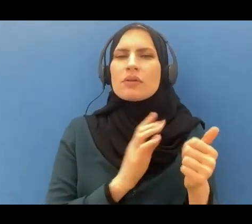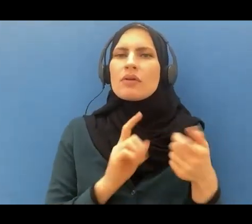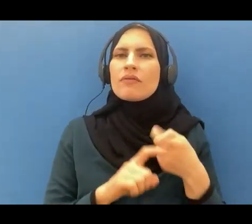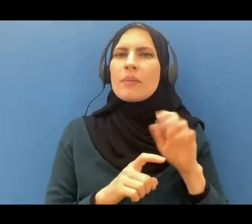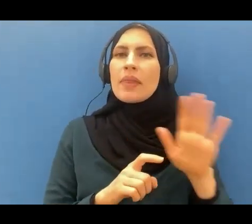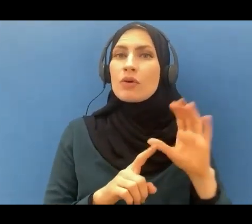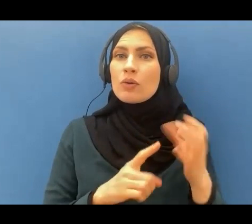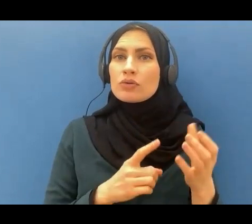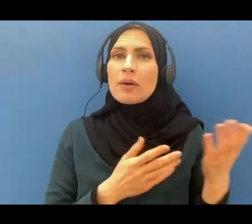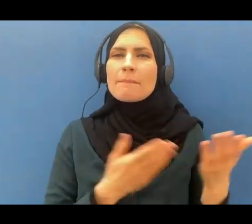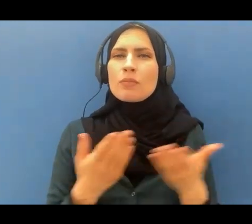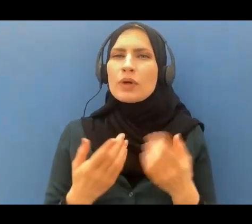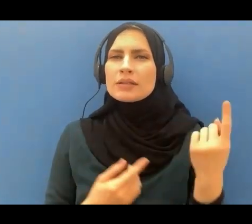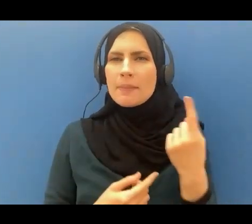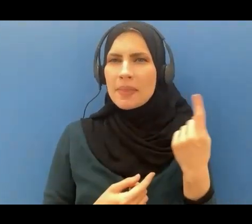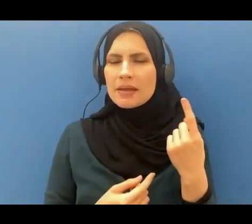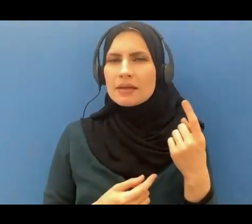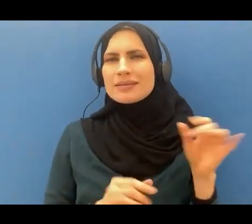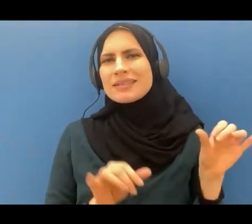something like the Quran if they can